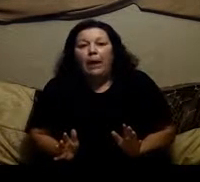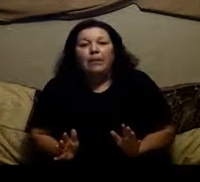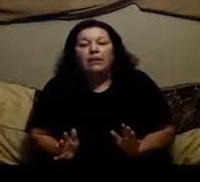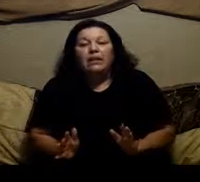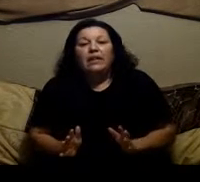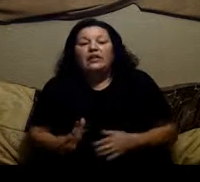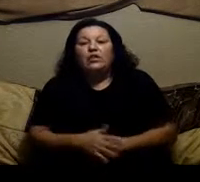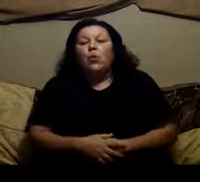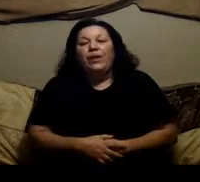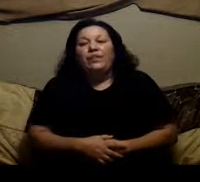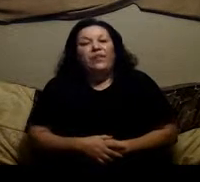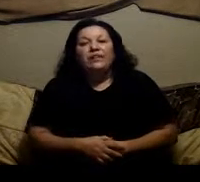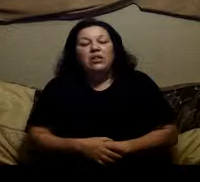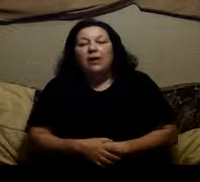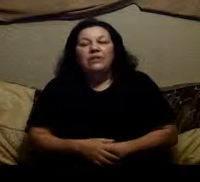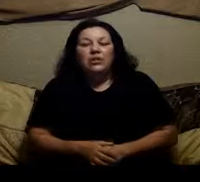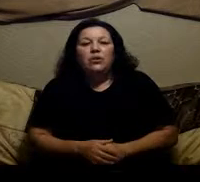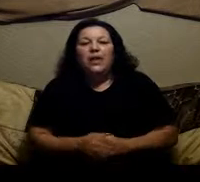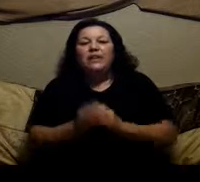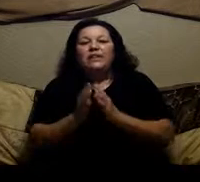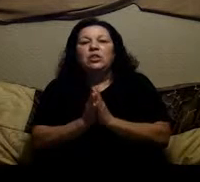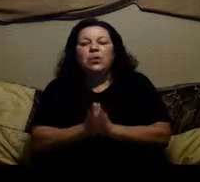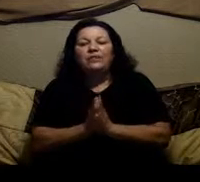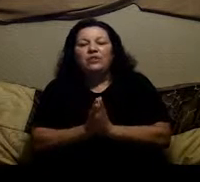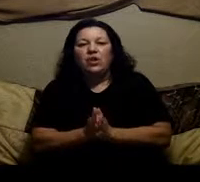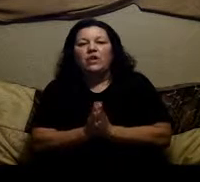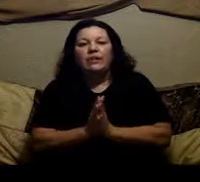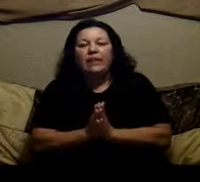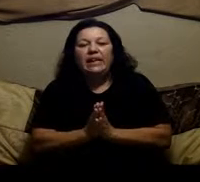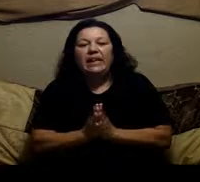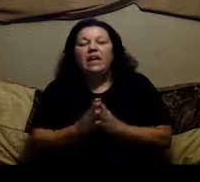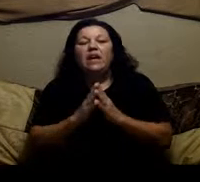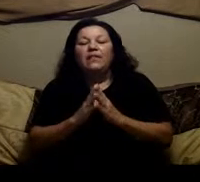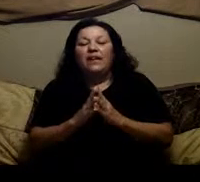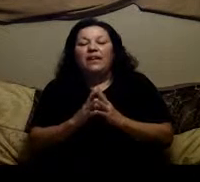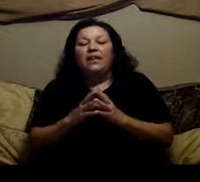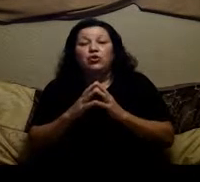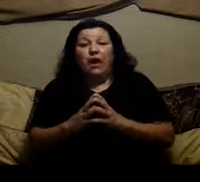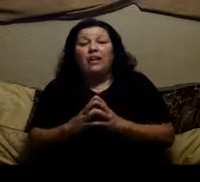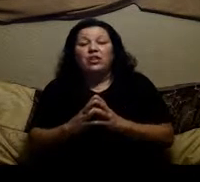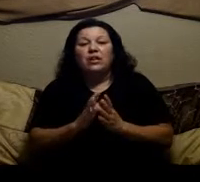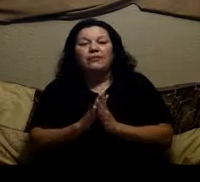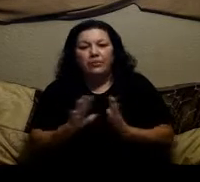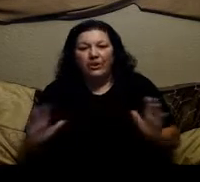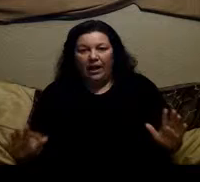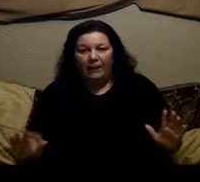to happen so one of the things that you have to do is you have to start eliminating the trash from your diet